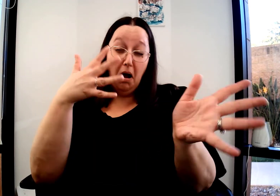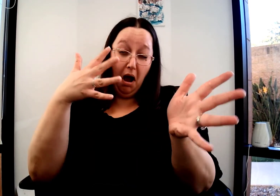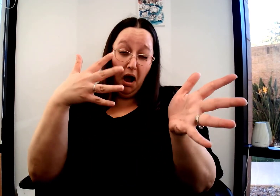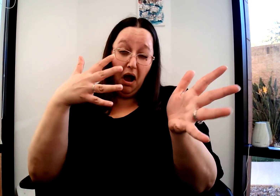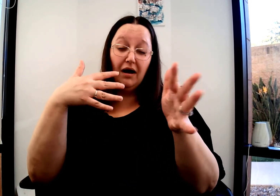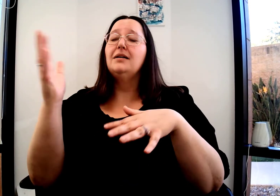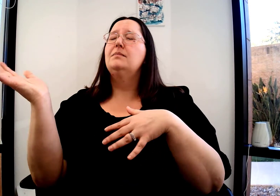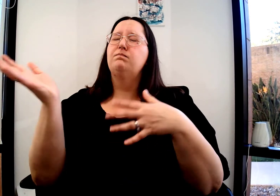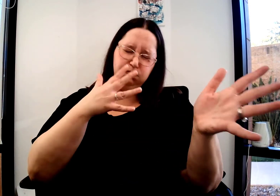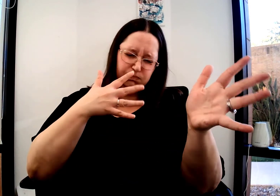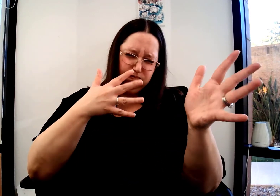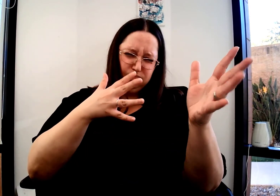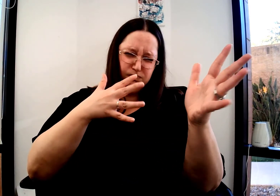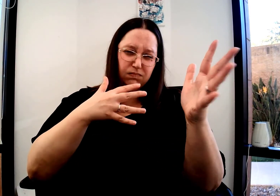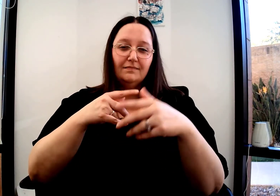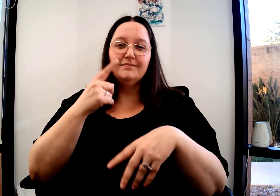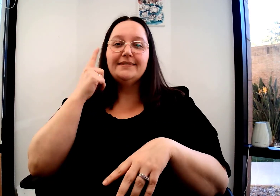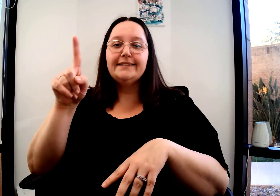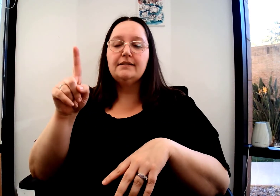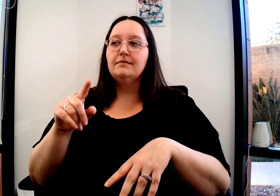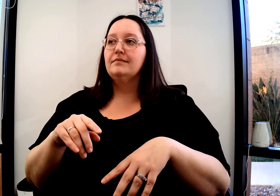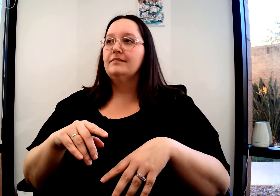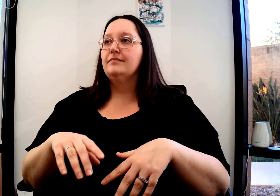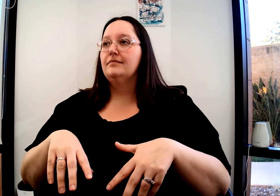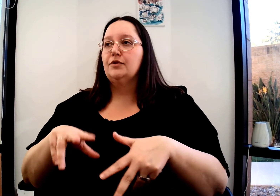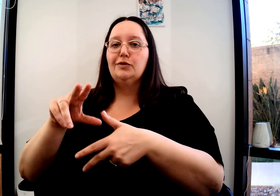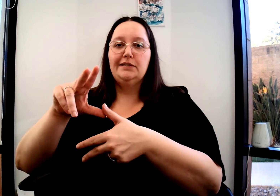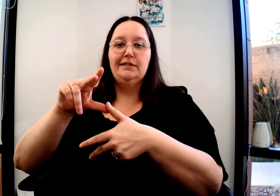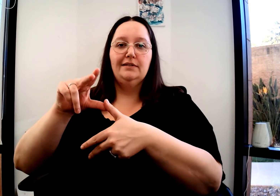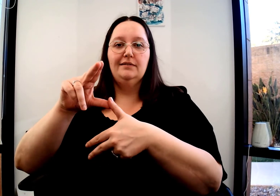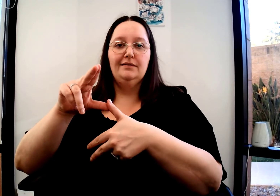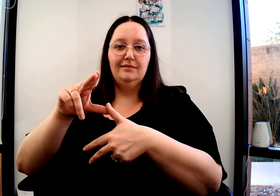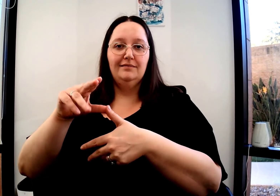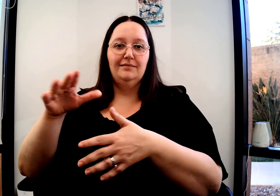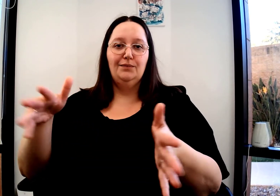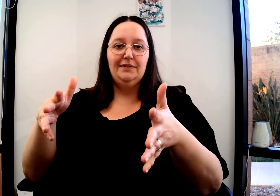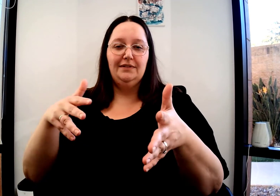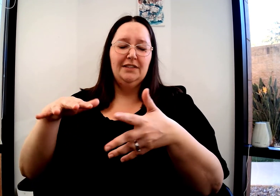like hurricanes. Think of the trees bending over. Heavy, heavy, heavy wind.